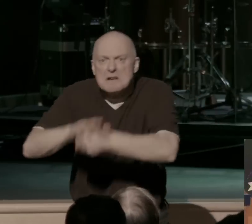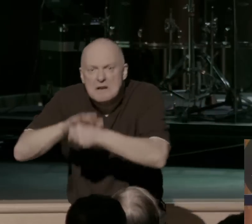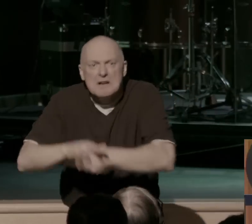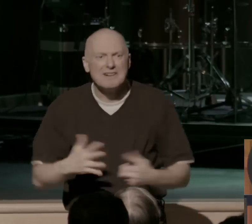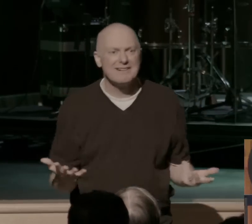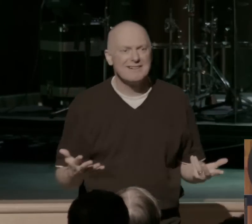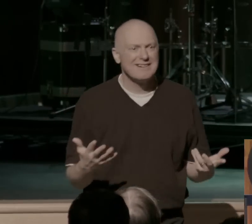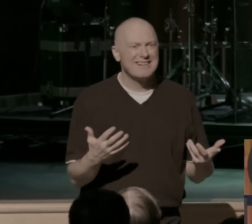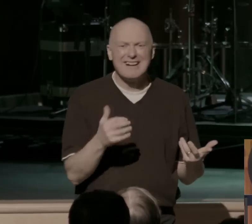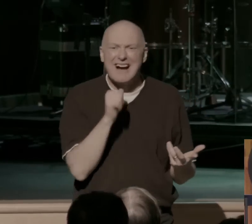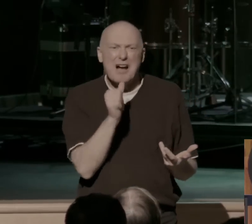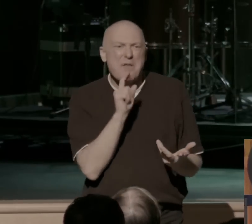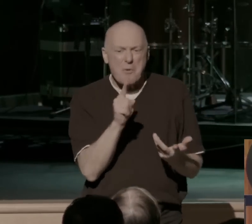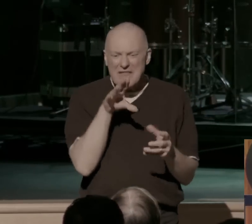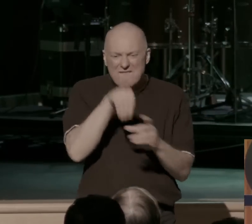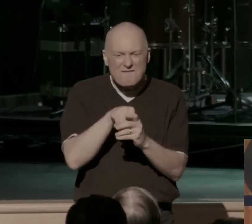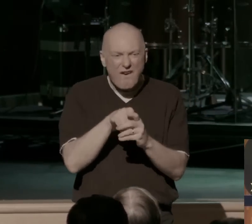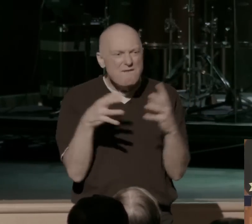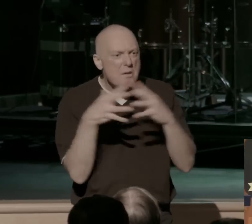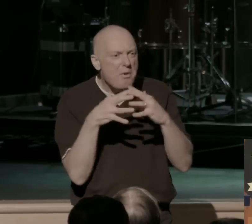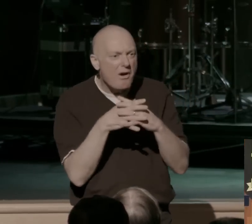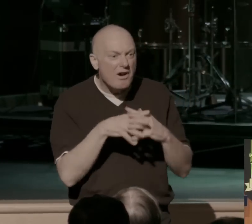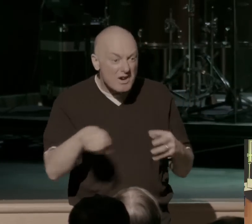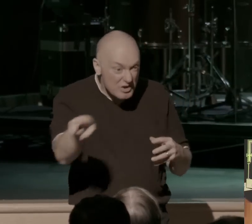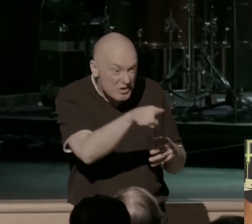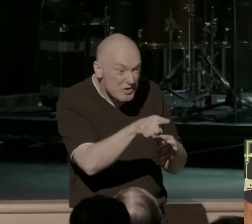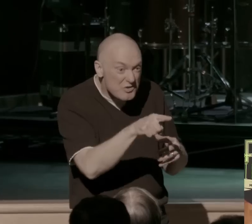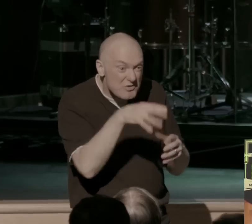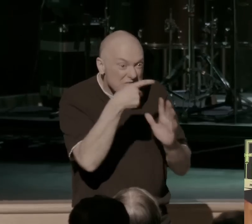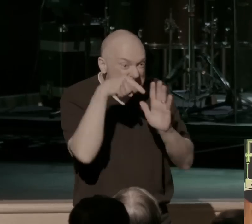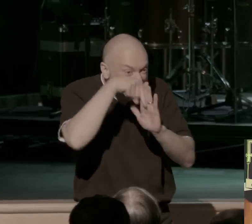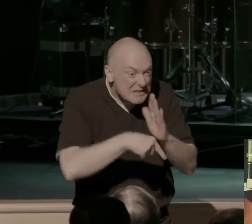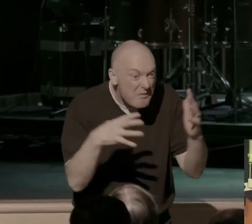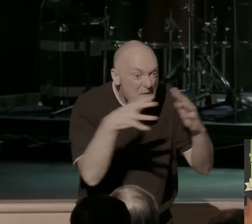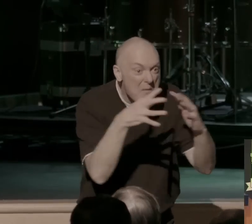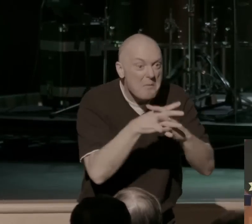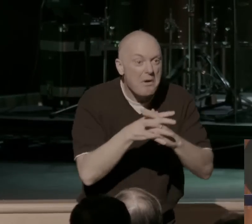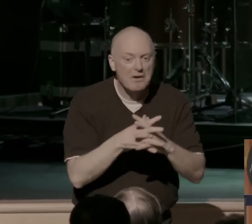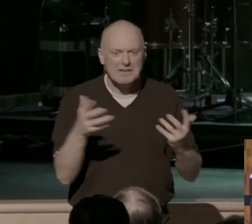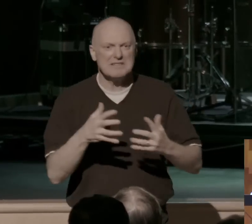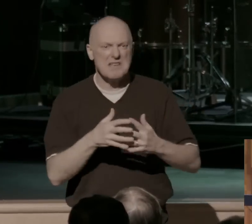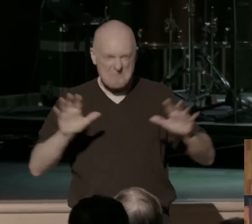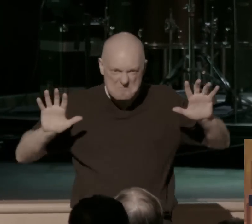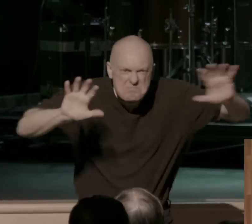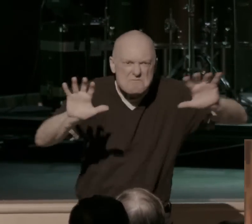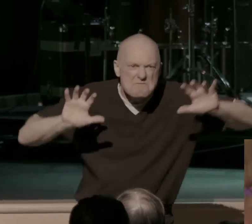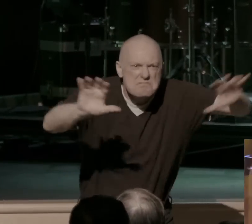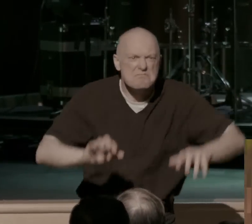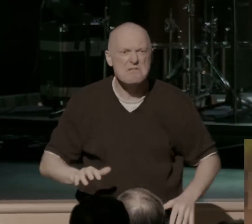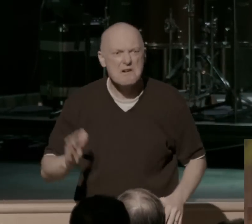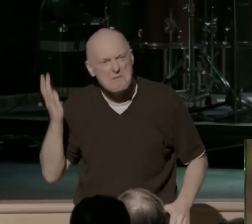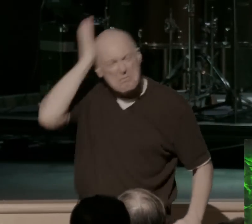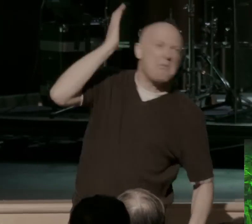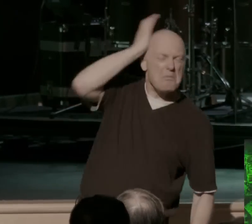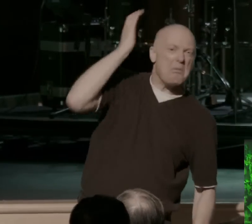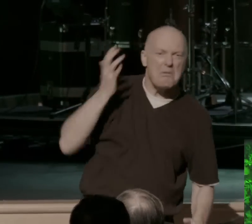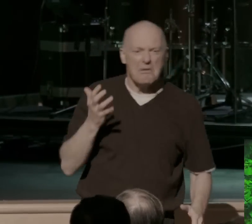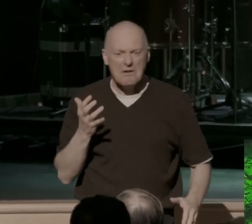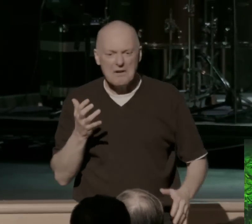of football thing, and I'm not really into the whole football culture. Maybe you guys are, and you get it, but like pounding on your shoulder pads and slapping the side of my helmet, and he'd